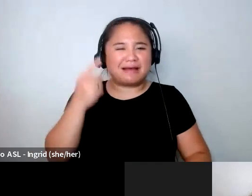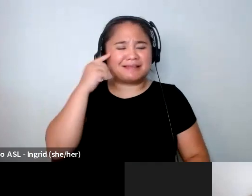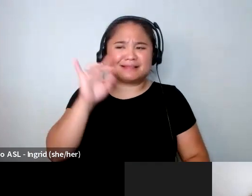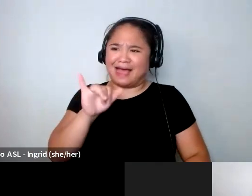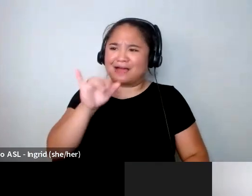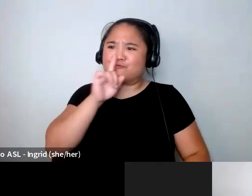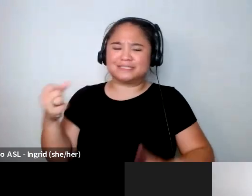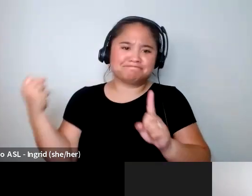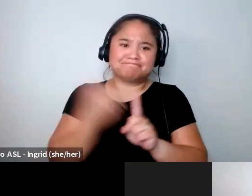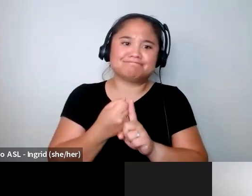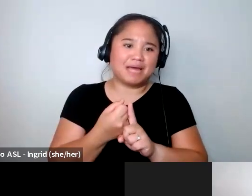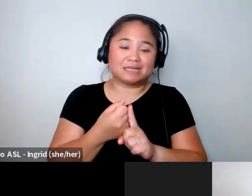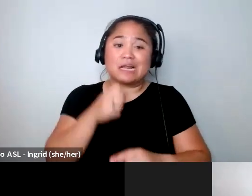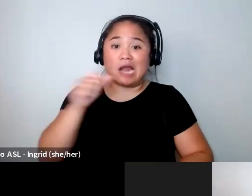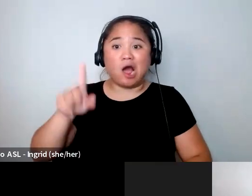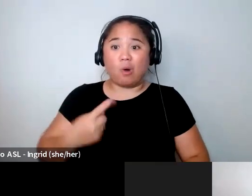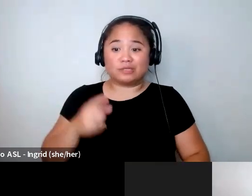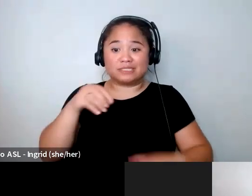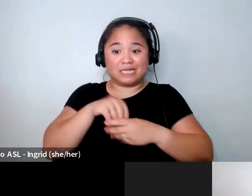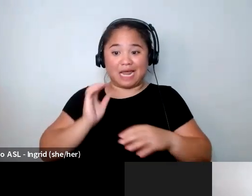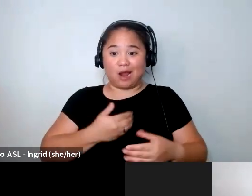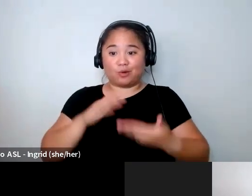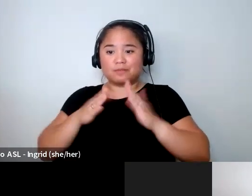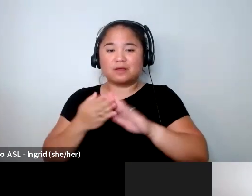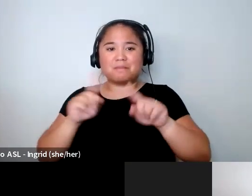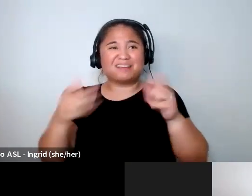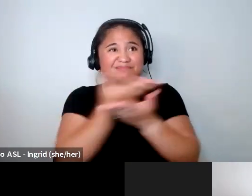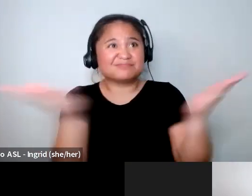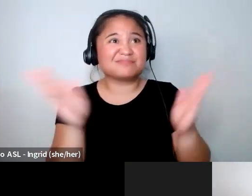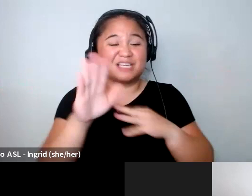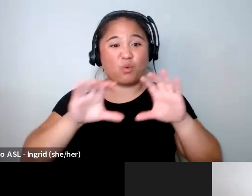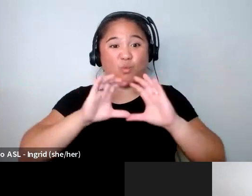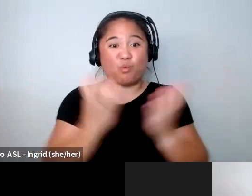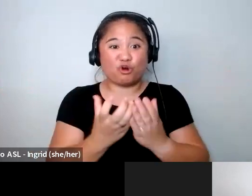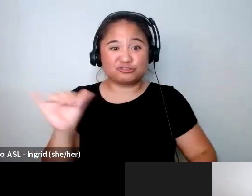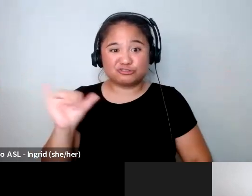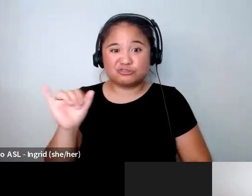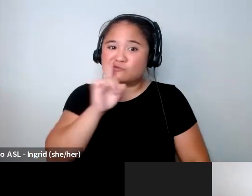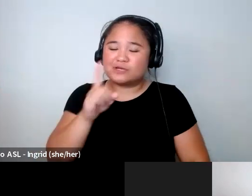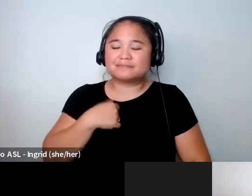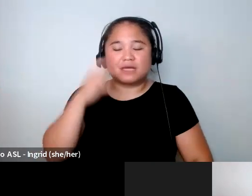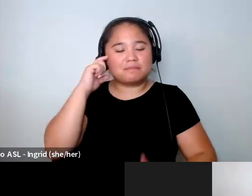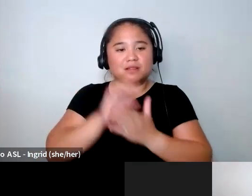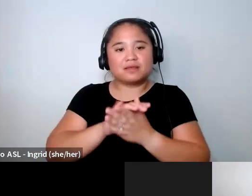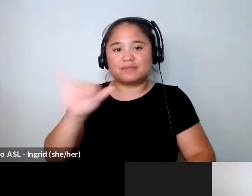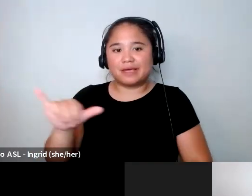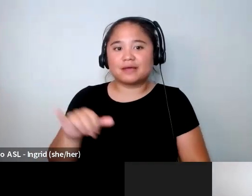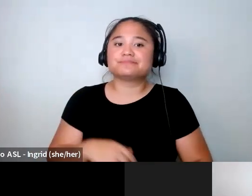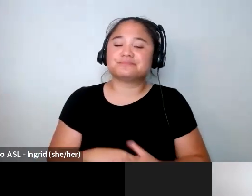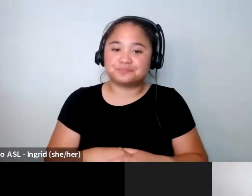impact um not just in our community but in the world you know I truly believe that so